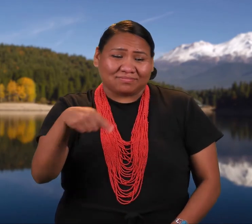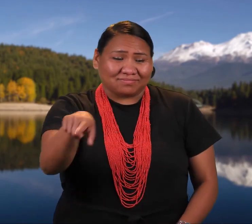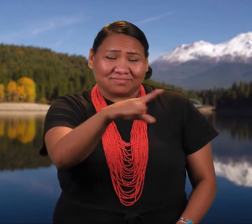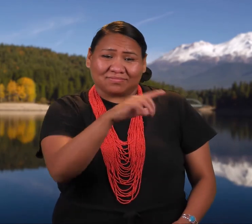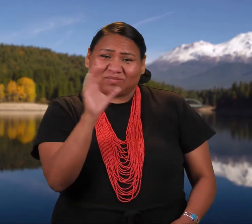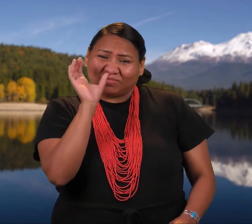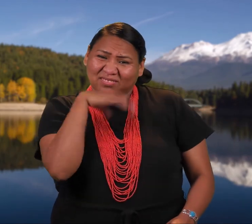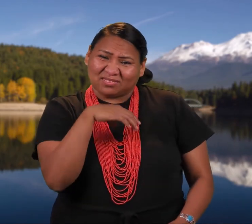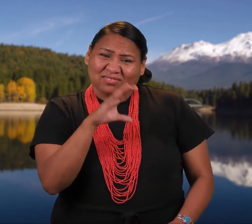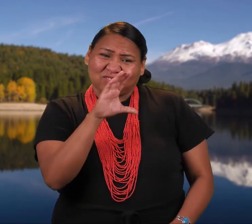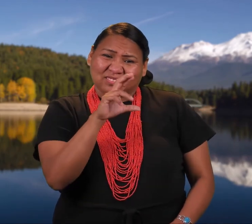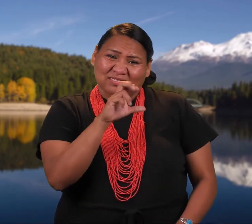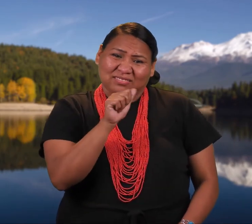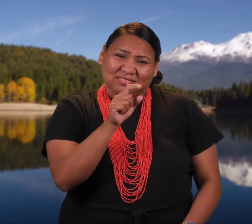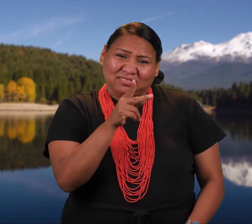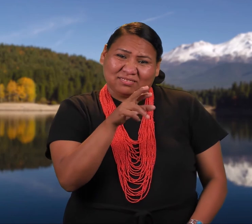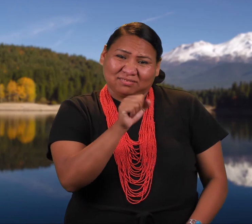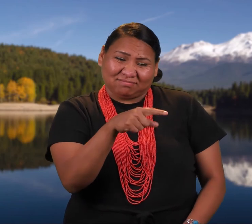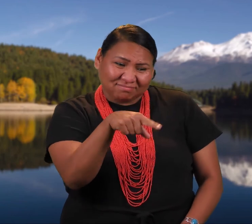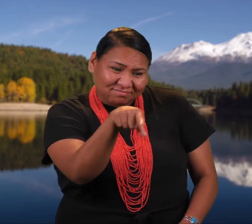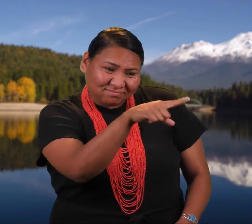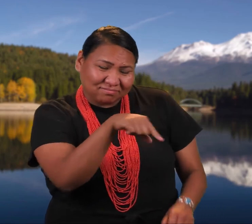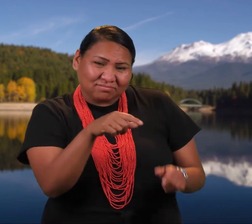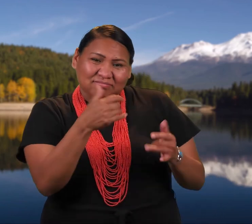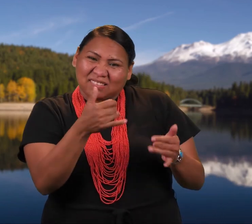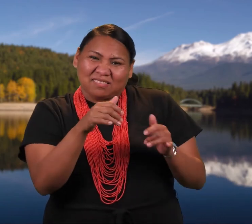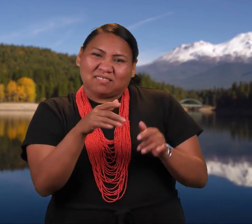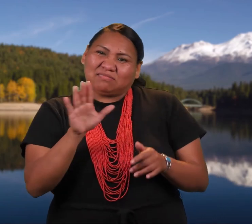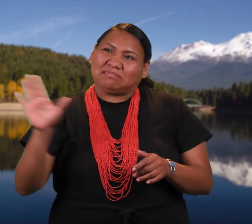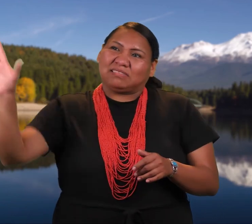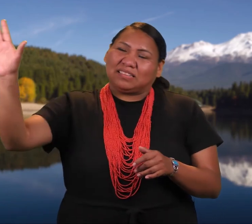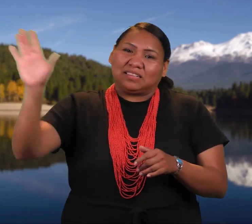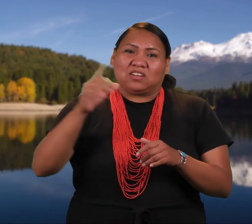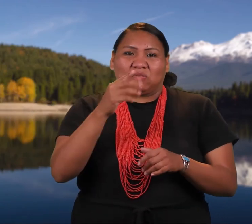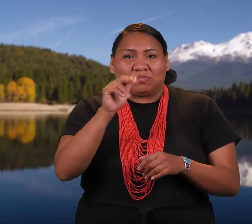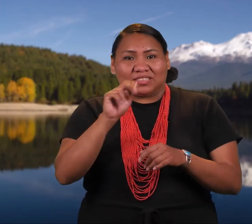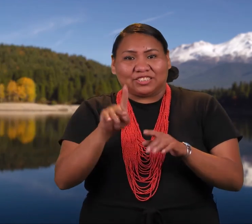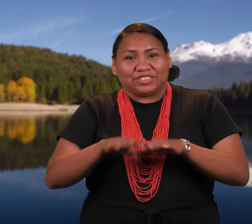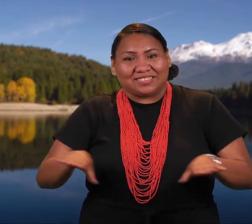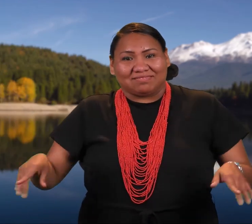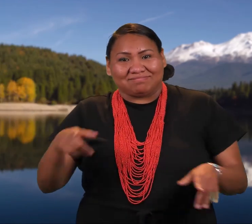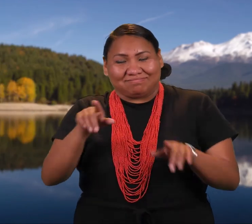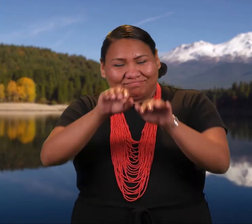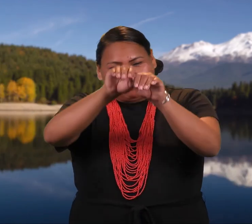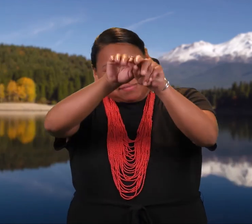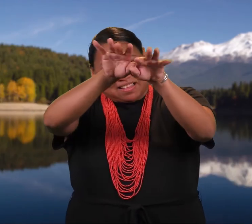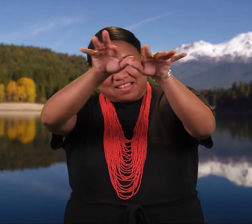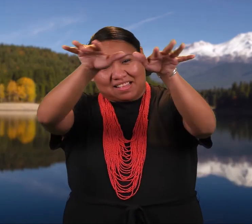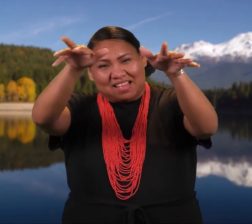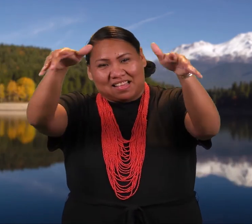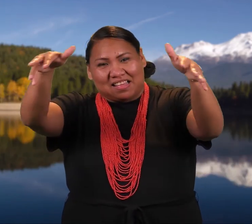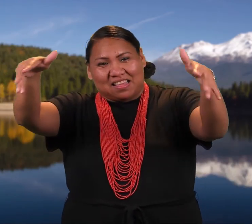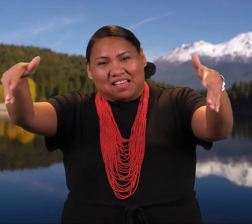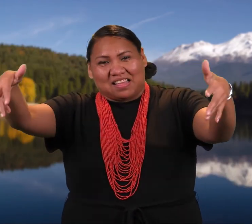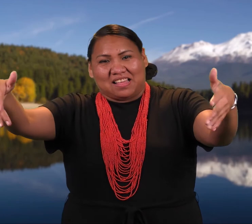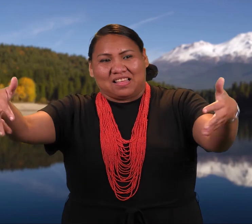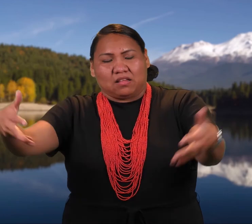Those strange creatures, his grandchildren, scattered and wandered over the earth. They were the first